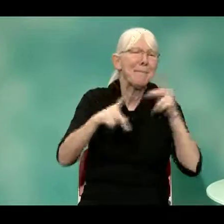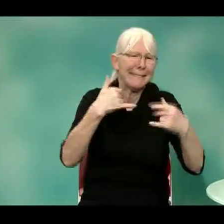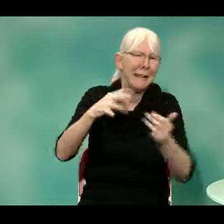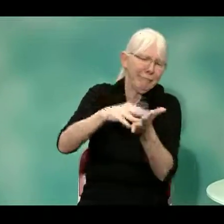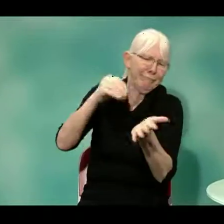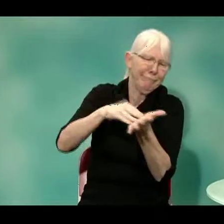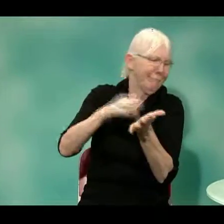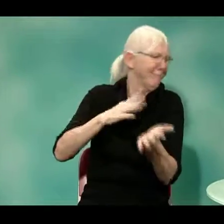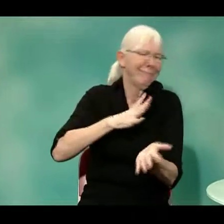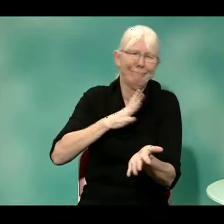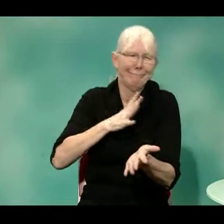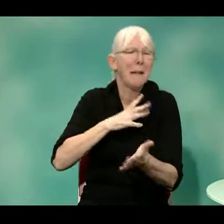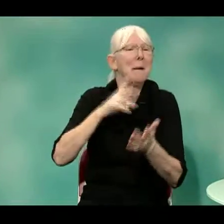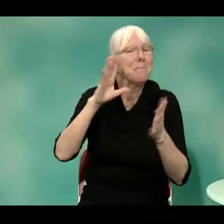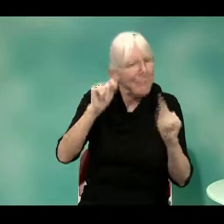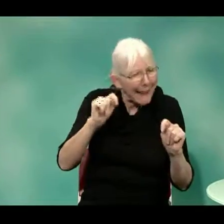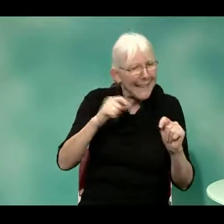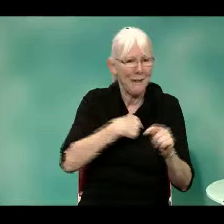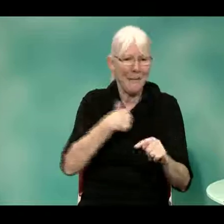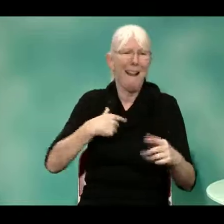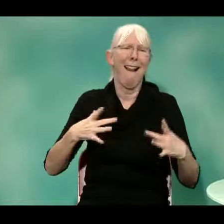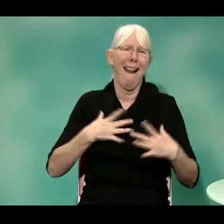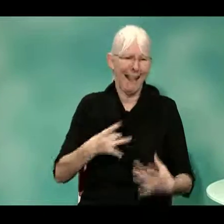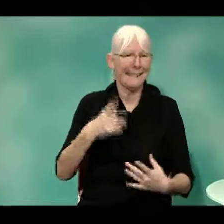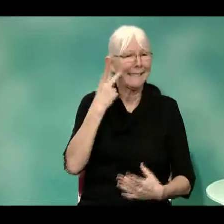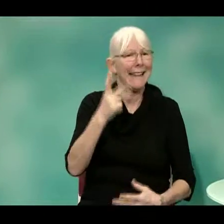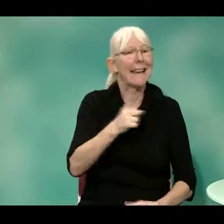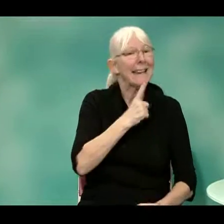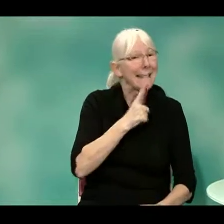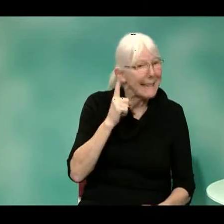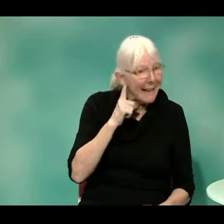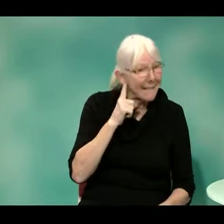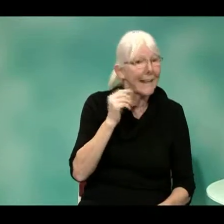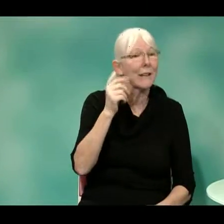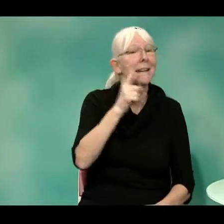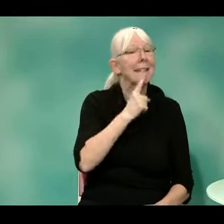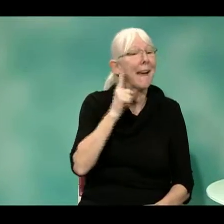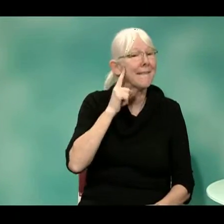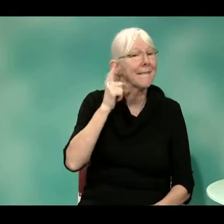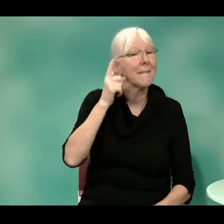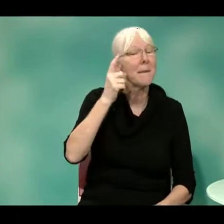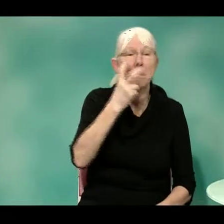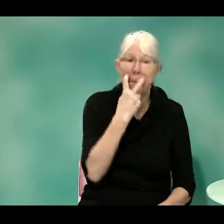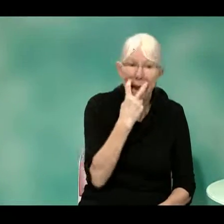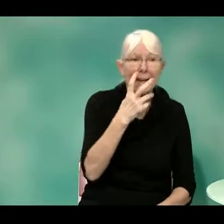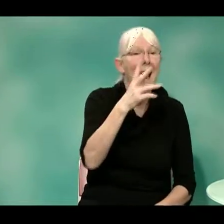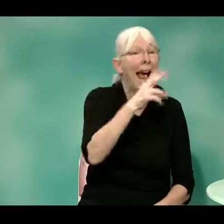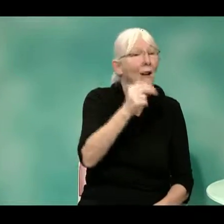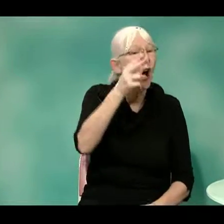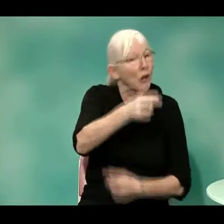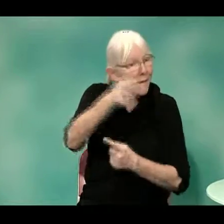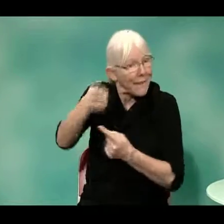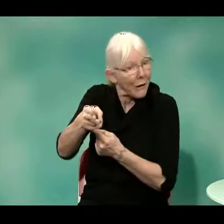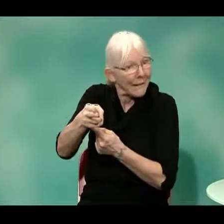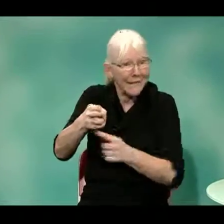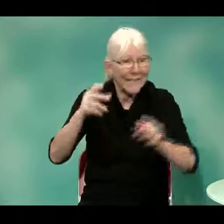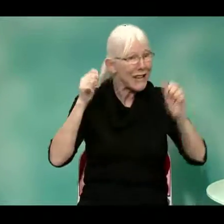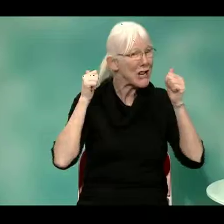too bad. But, I mean, they're still learning about, um, proper terminology. You know, and I did say, you know, we'd prefer deaf, deafblind, and hard of hearing.